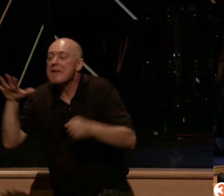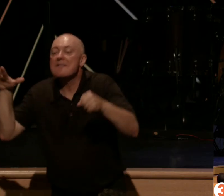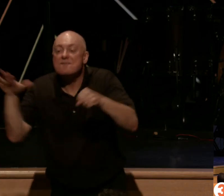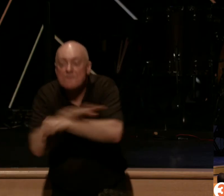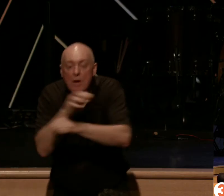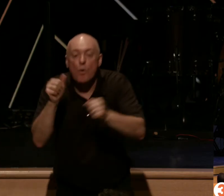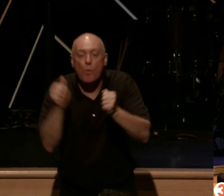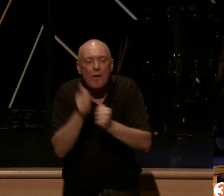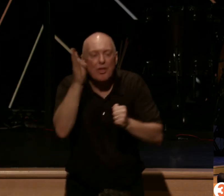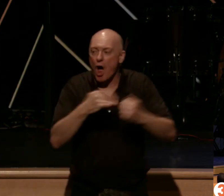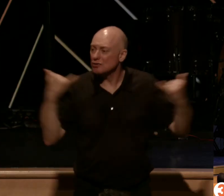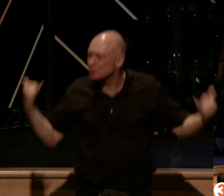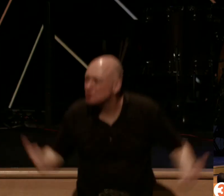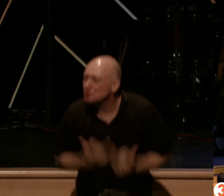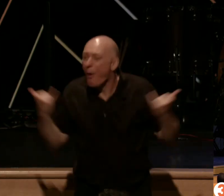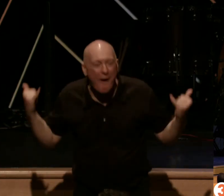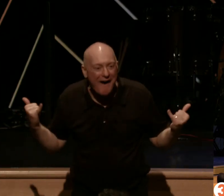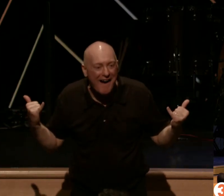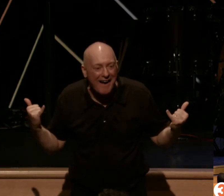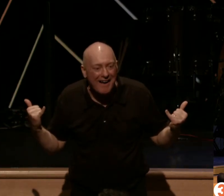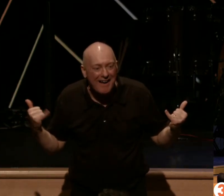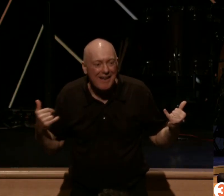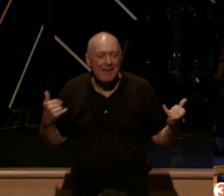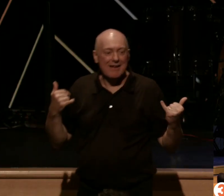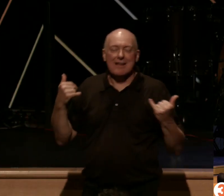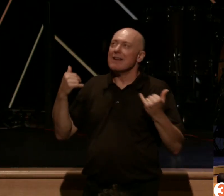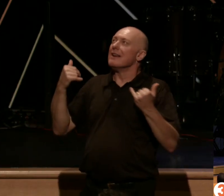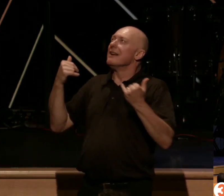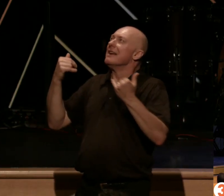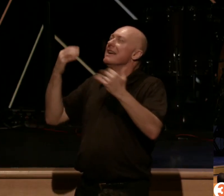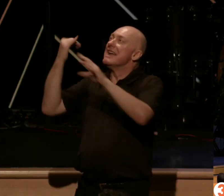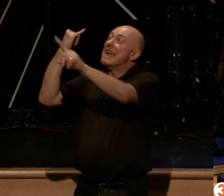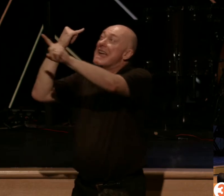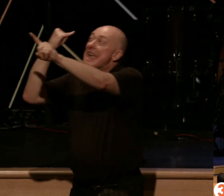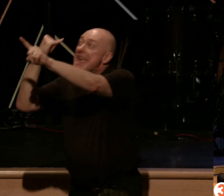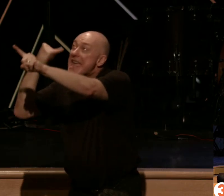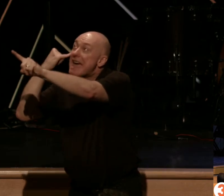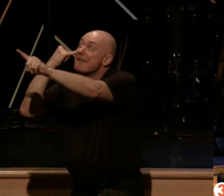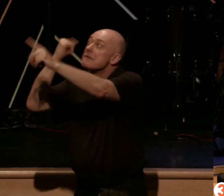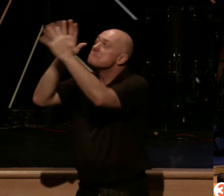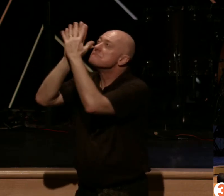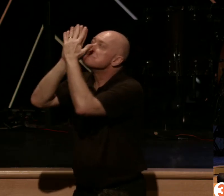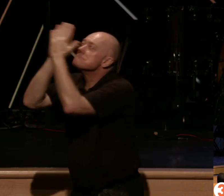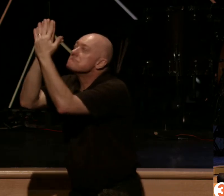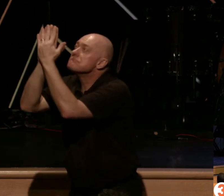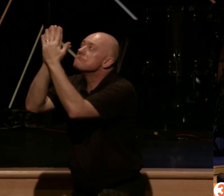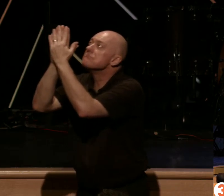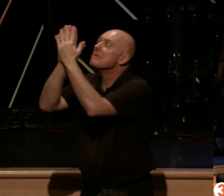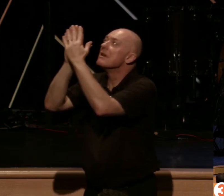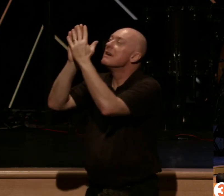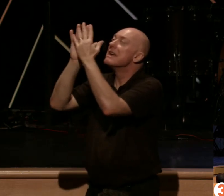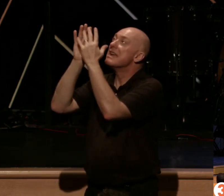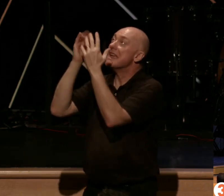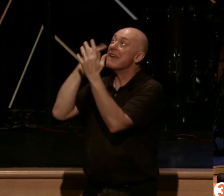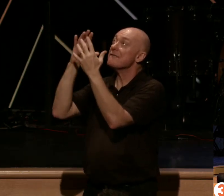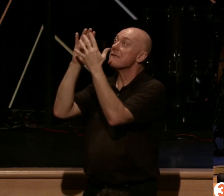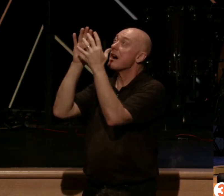joy. I must pursue this glorious outcome. If I abide, I'll be